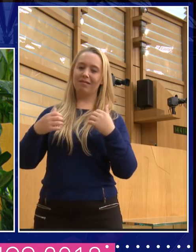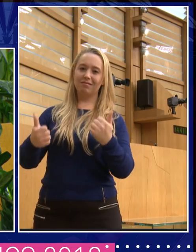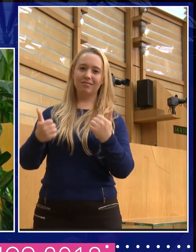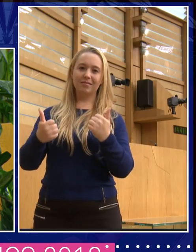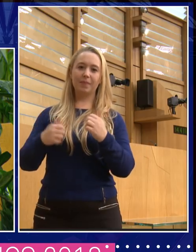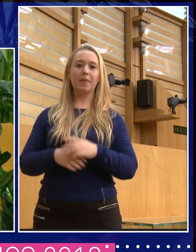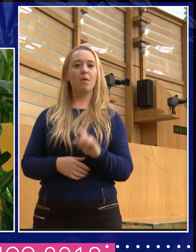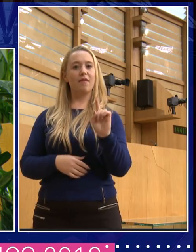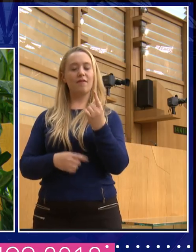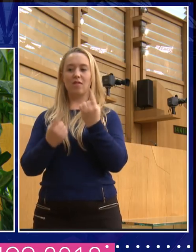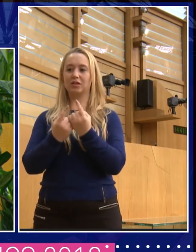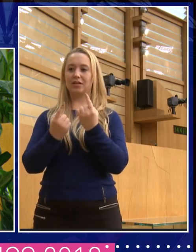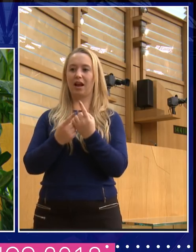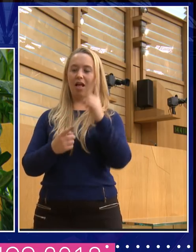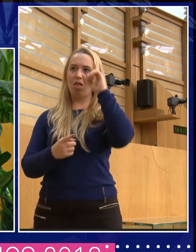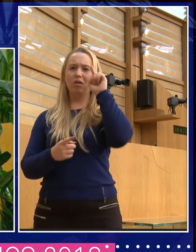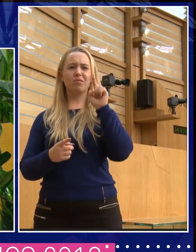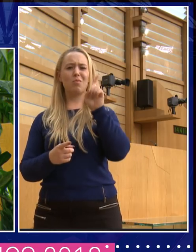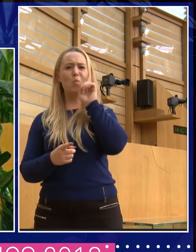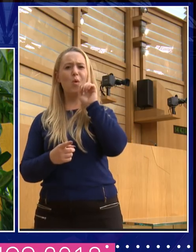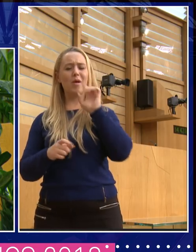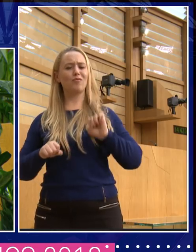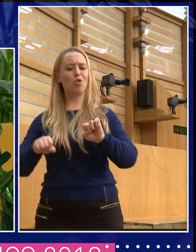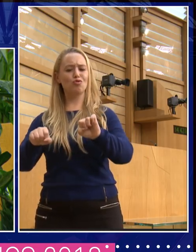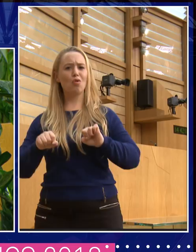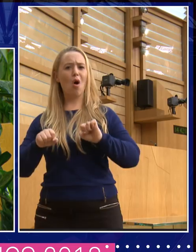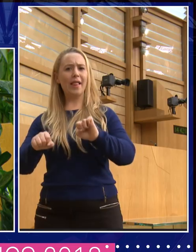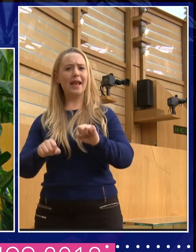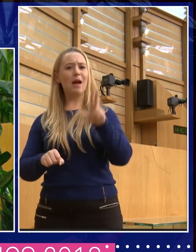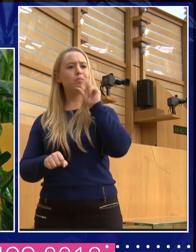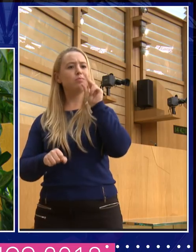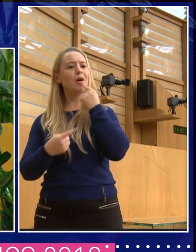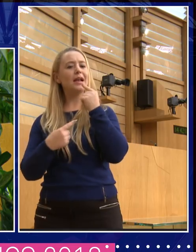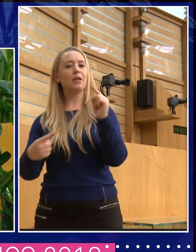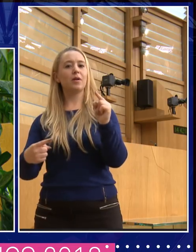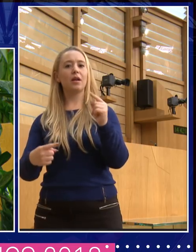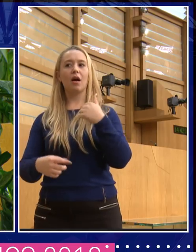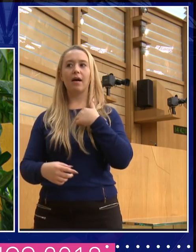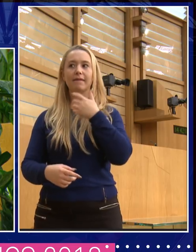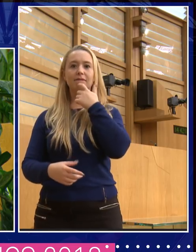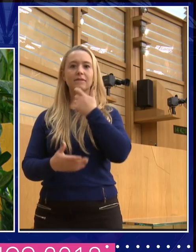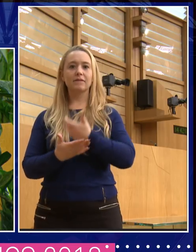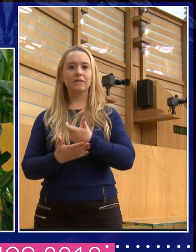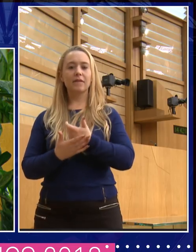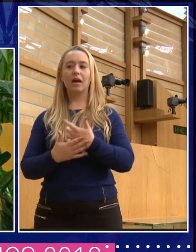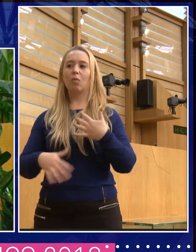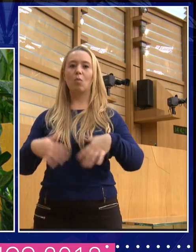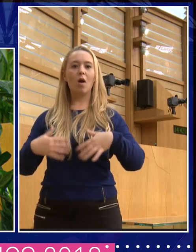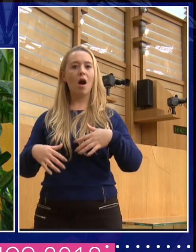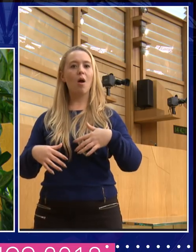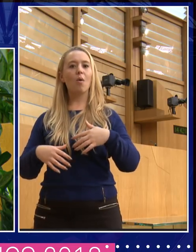was, it was a wake up call for me because I thought, you've just caught yourself out in falling into the traps that